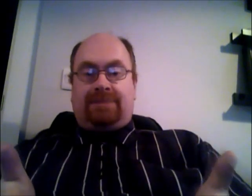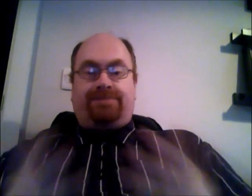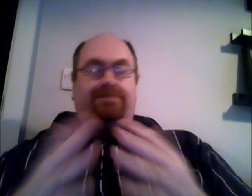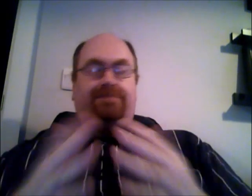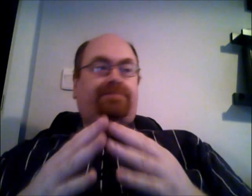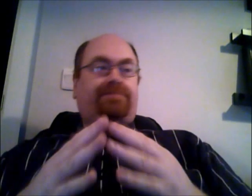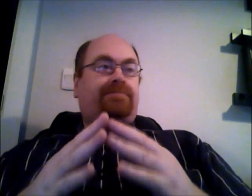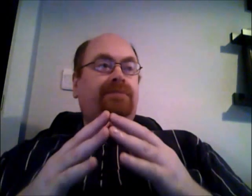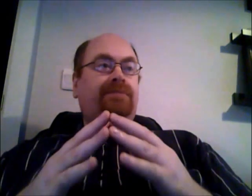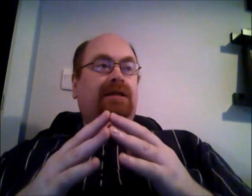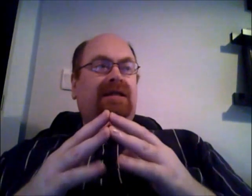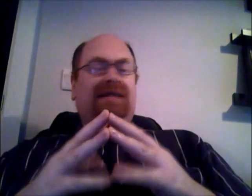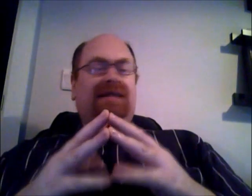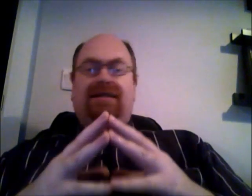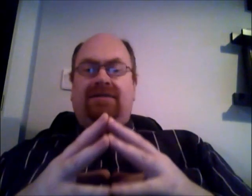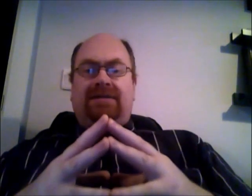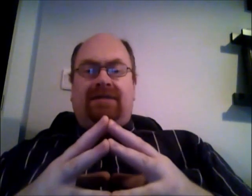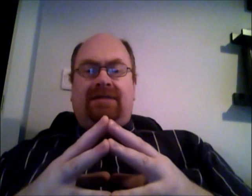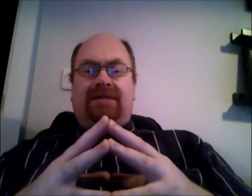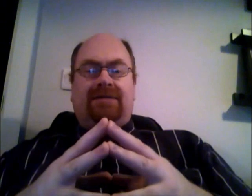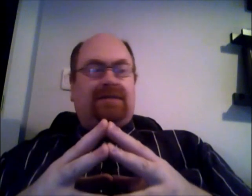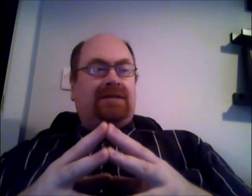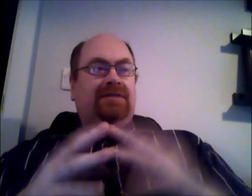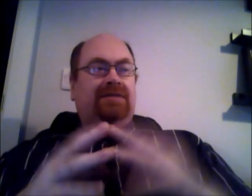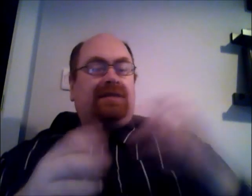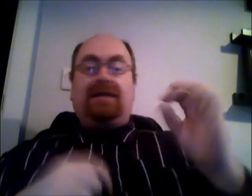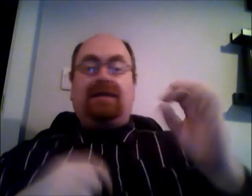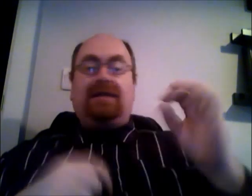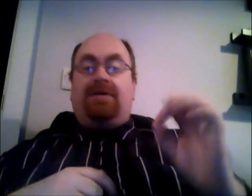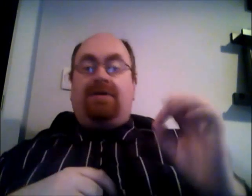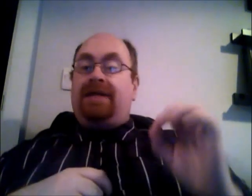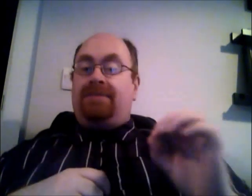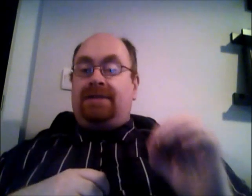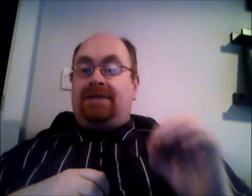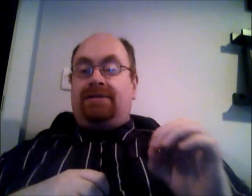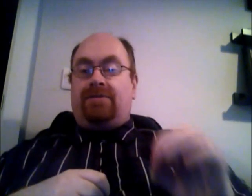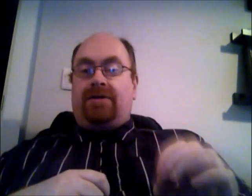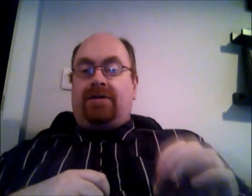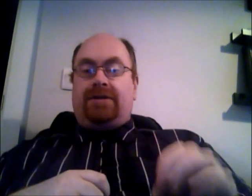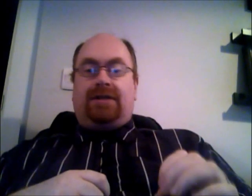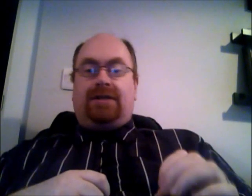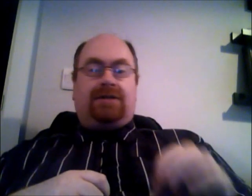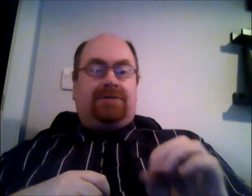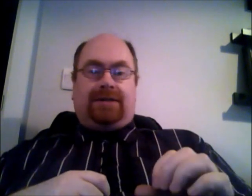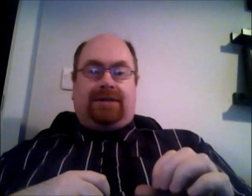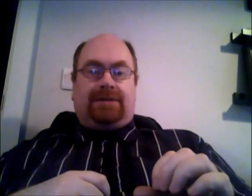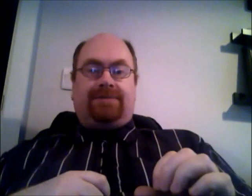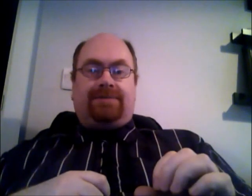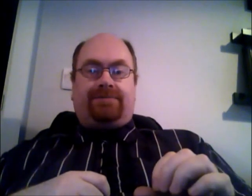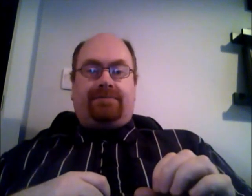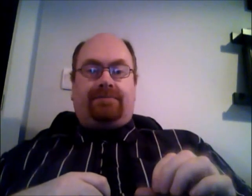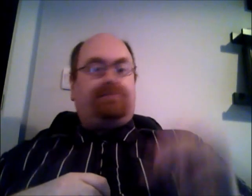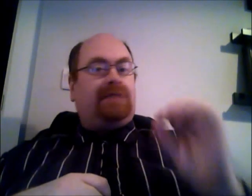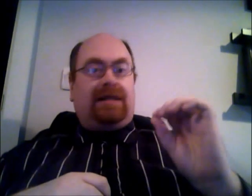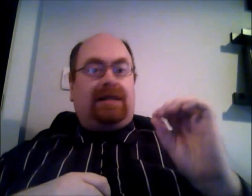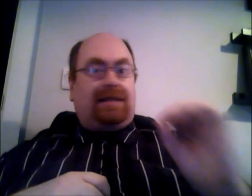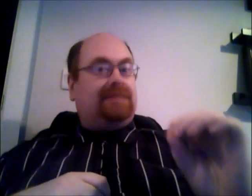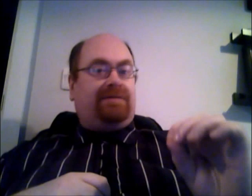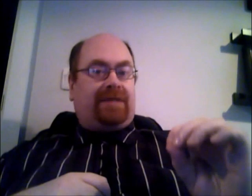the gas loan doesn't have any things that was on the news 48 percent of our water is lost through leakages that needs to be fixed